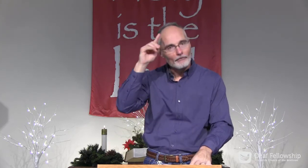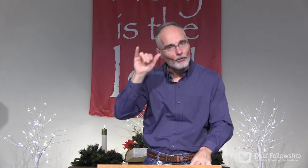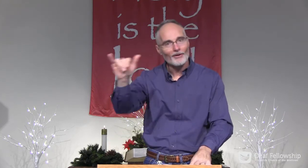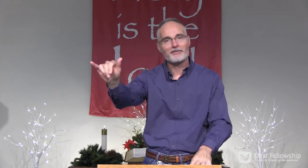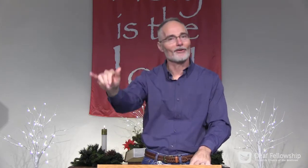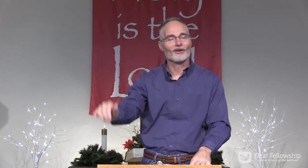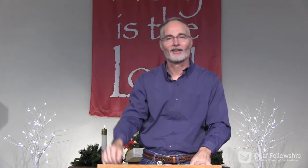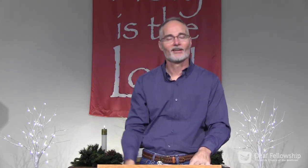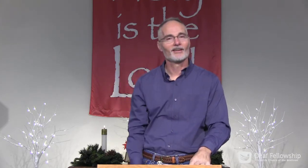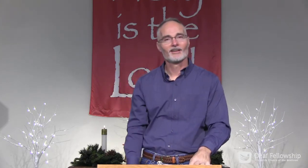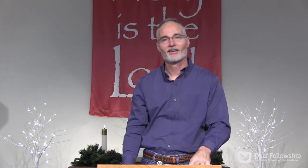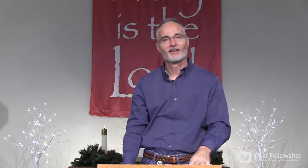forever.